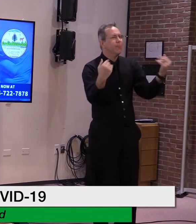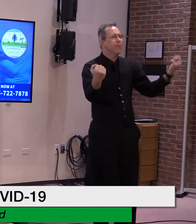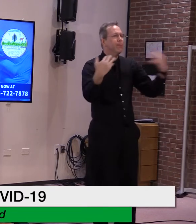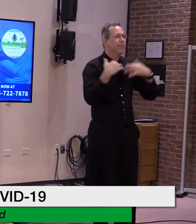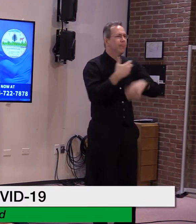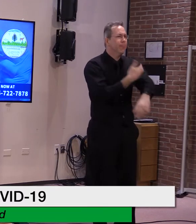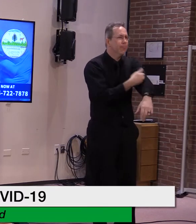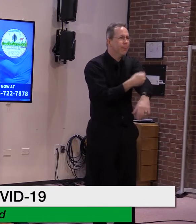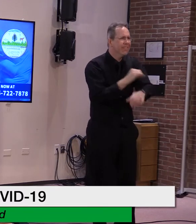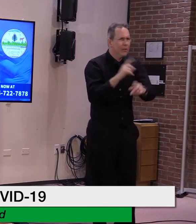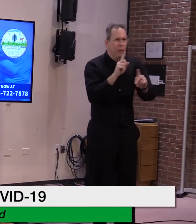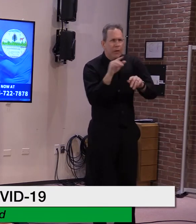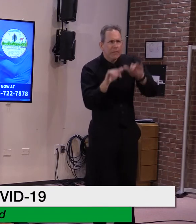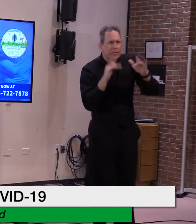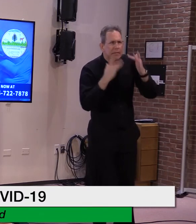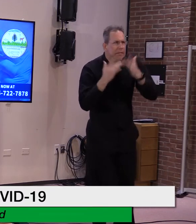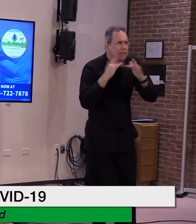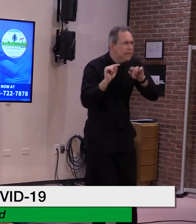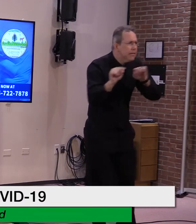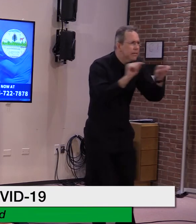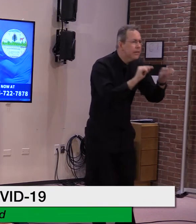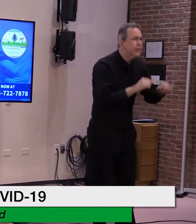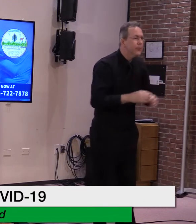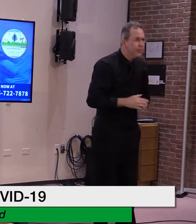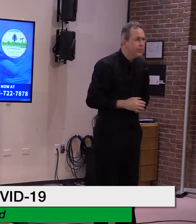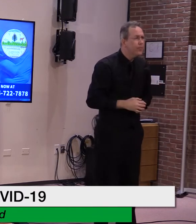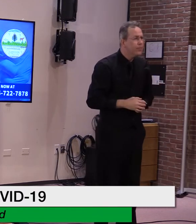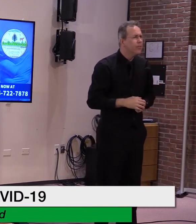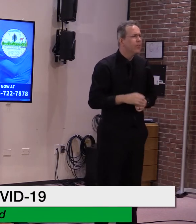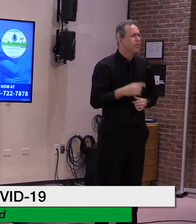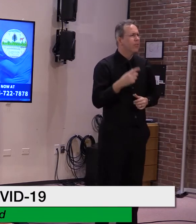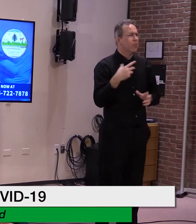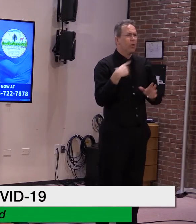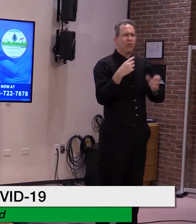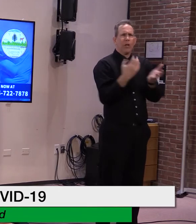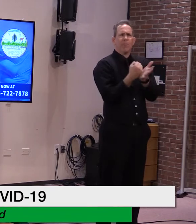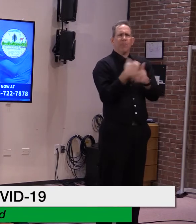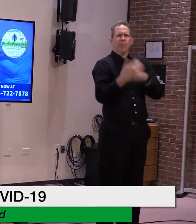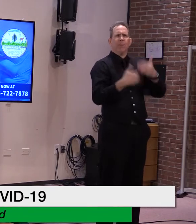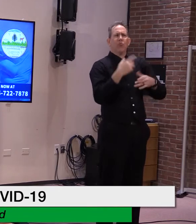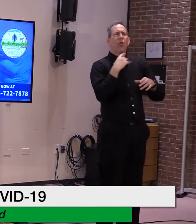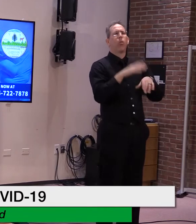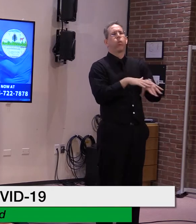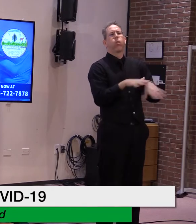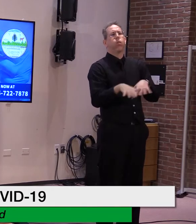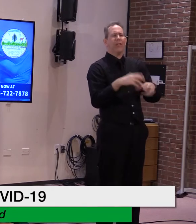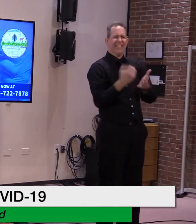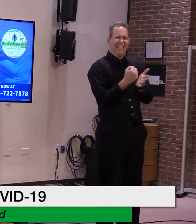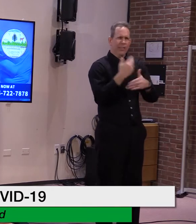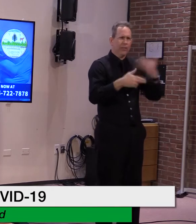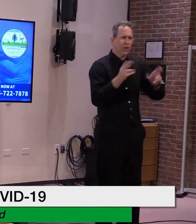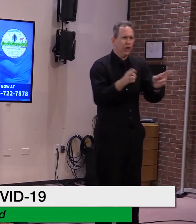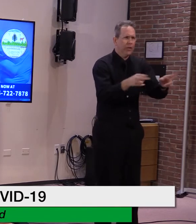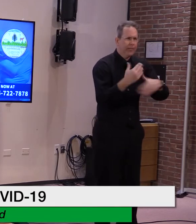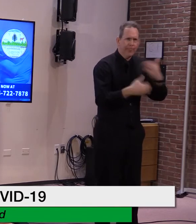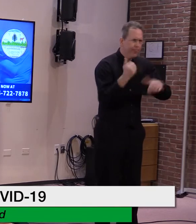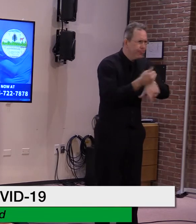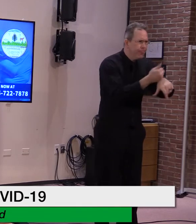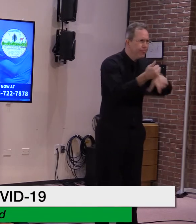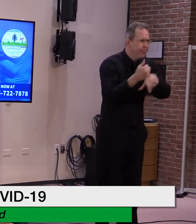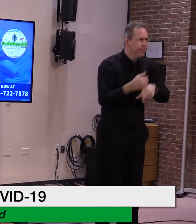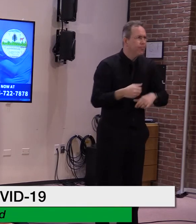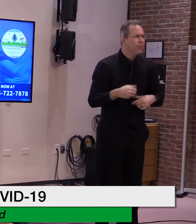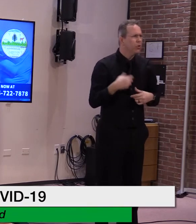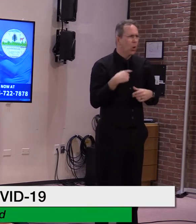this will begin to ramp up pretty fast. Please choose a location near your home. So far, we have